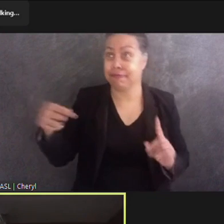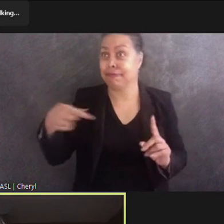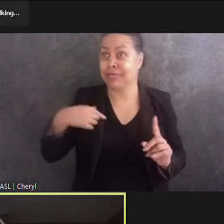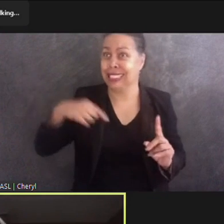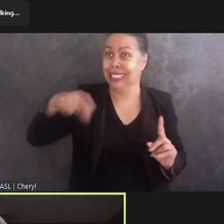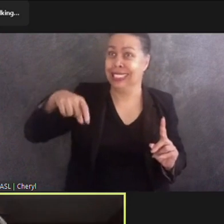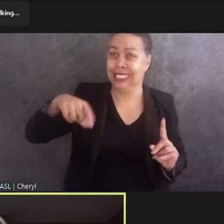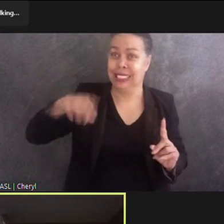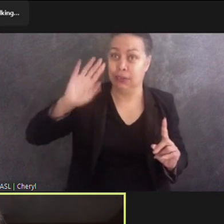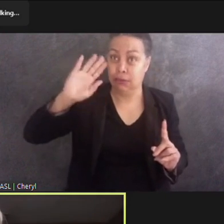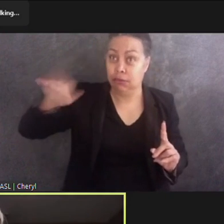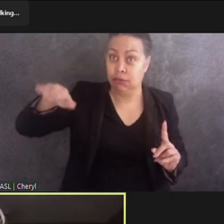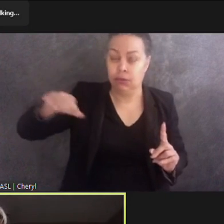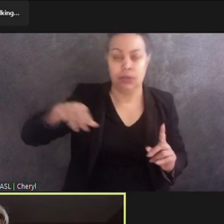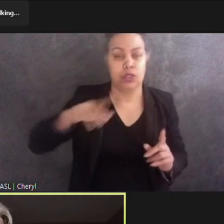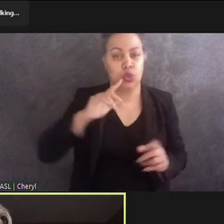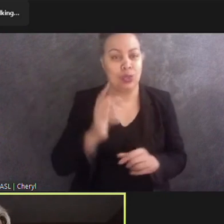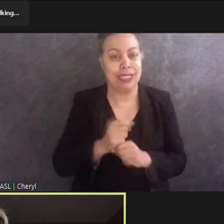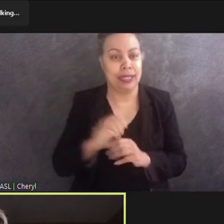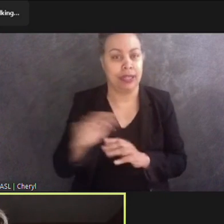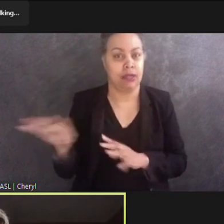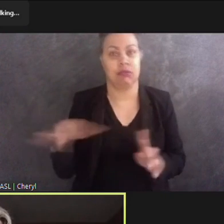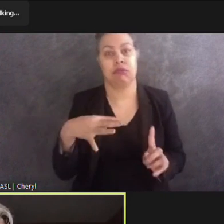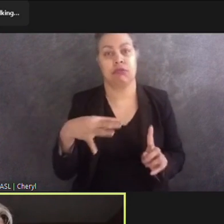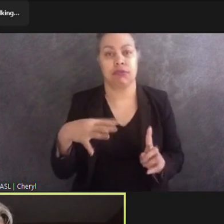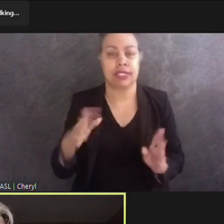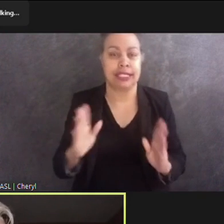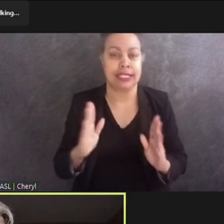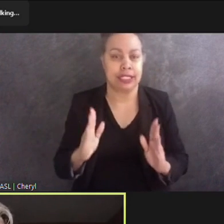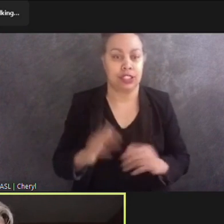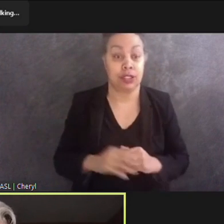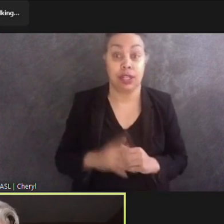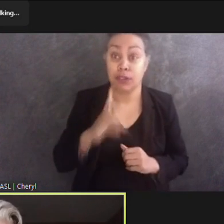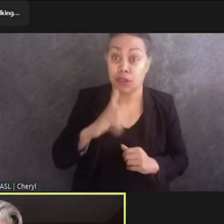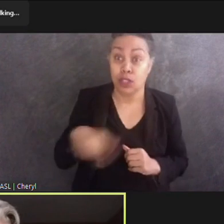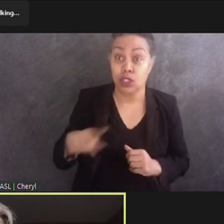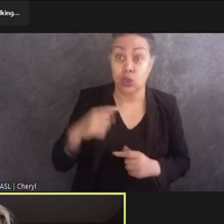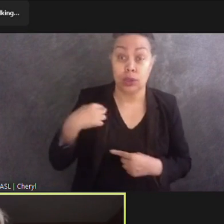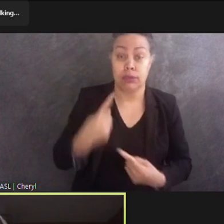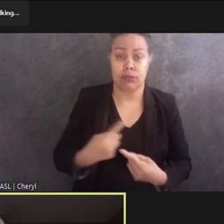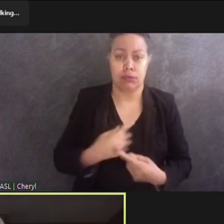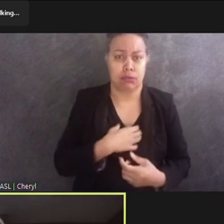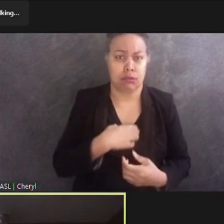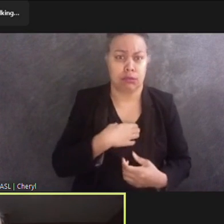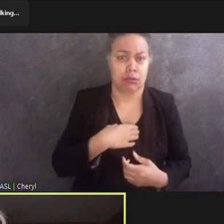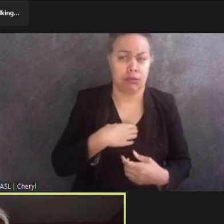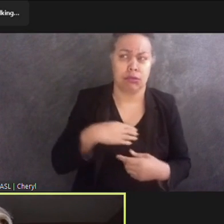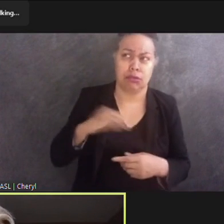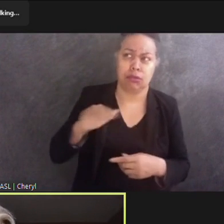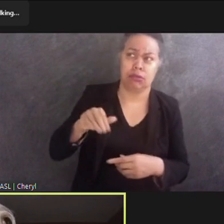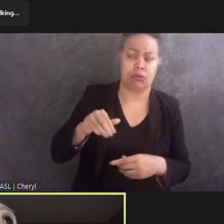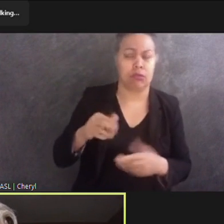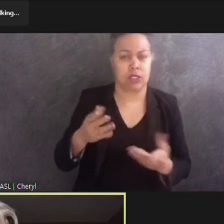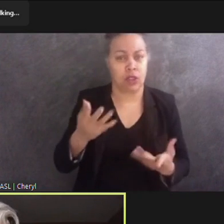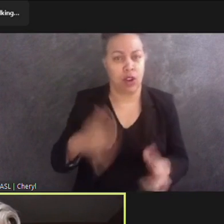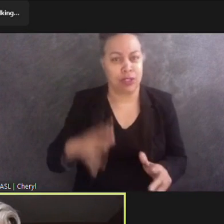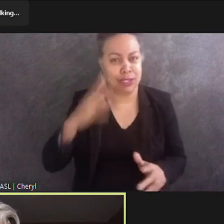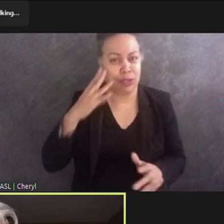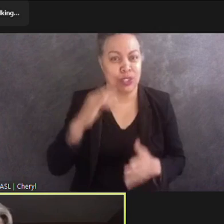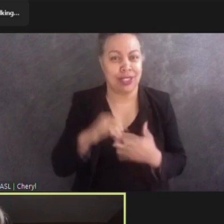For those of you out there who have been squeaky wheels in your life. You know who you are. You know it